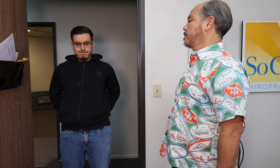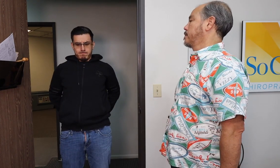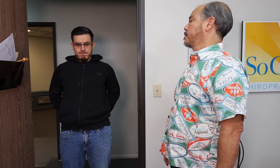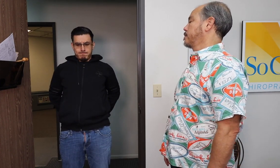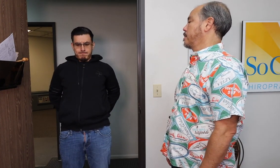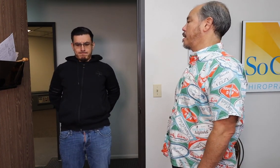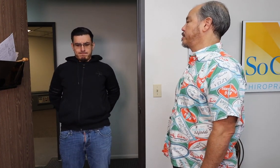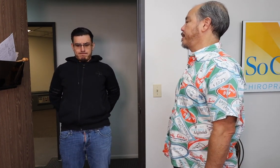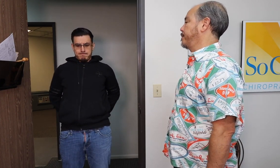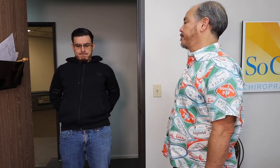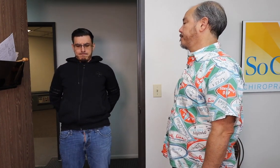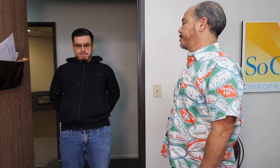How much pain?